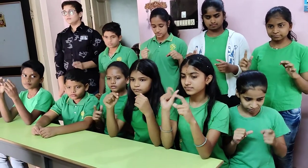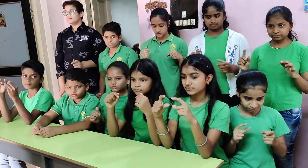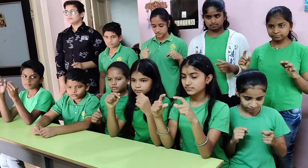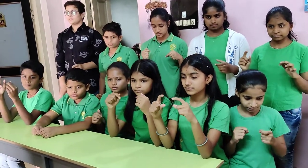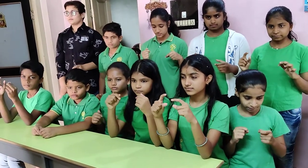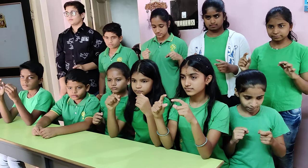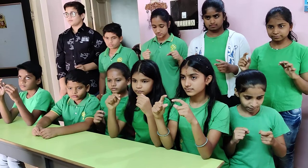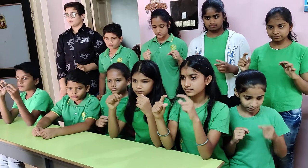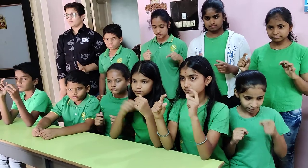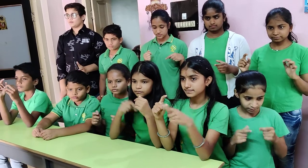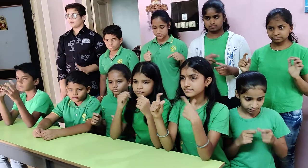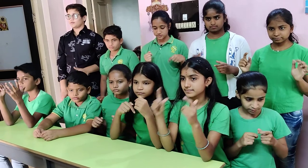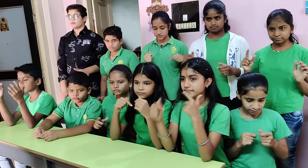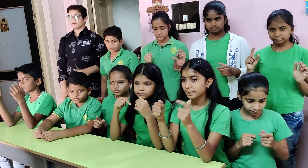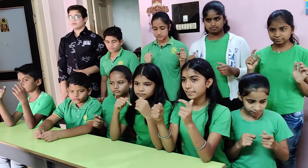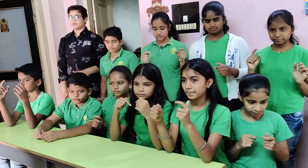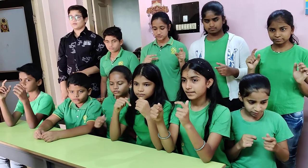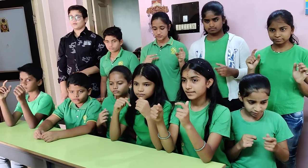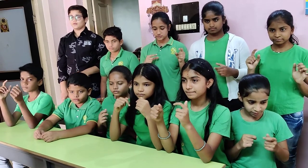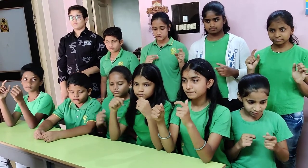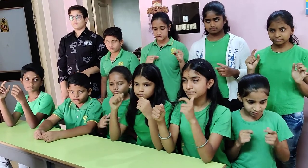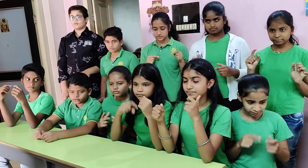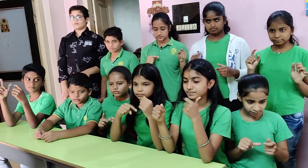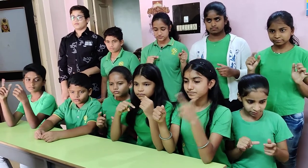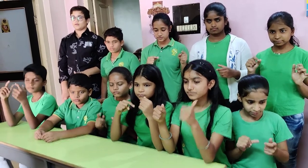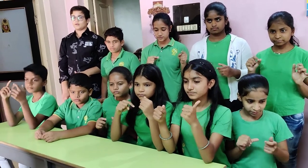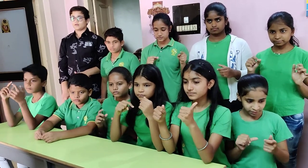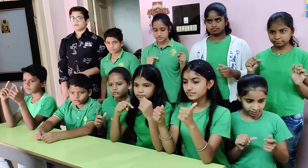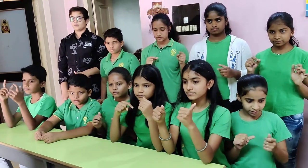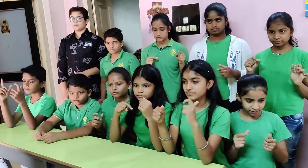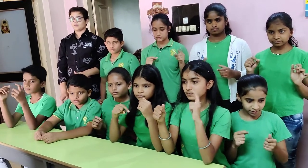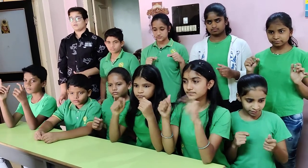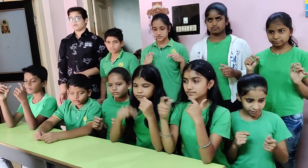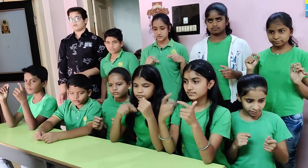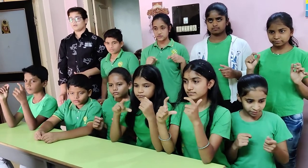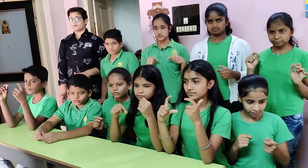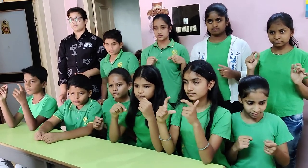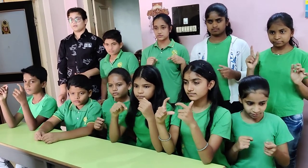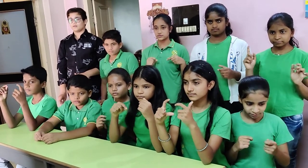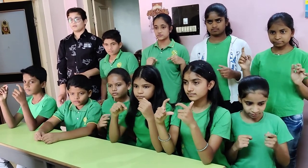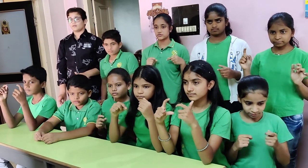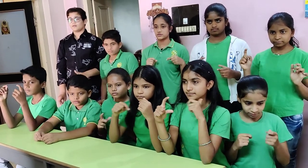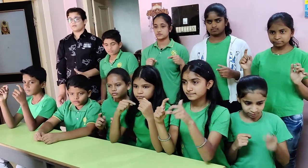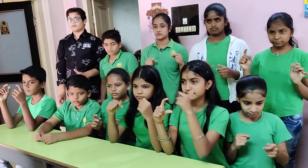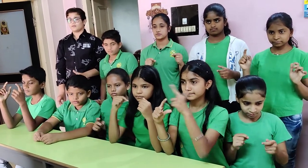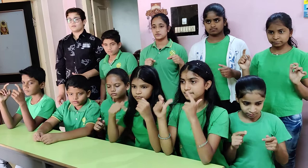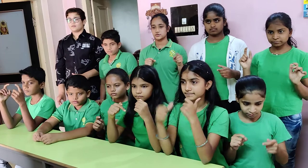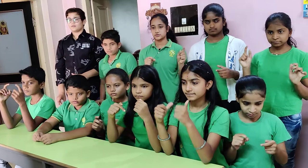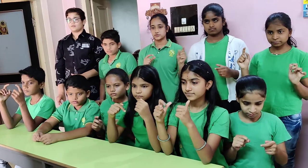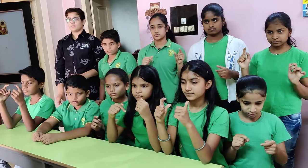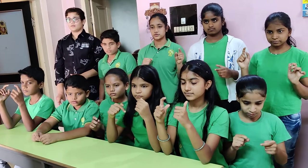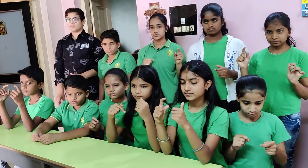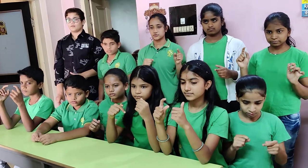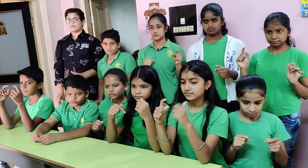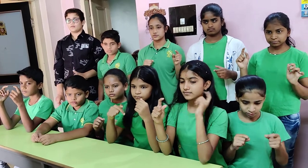93, 50, 28, 69, thirty-four,